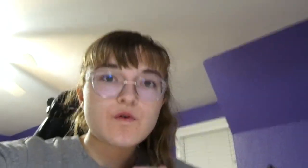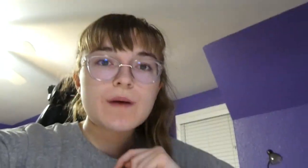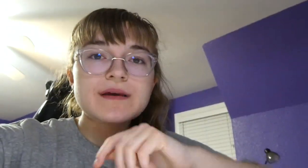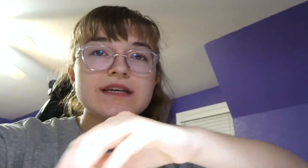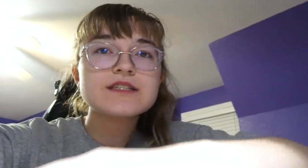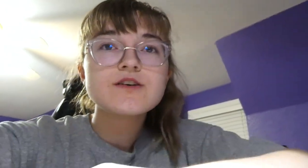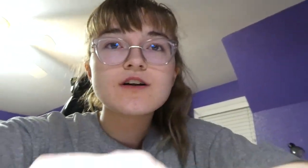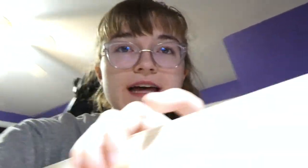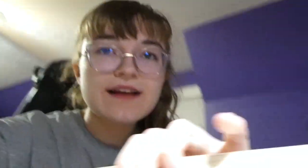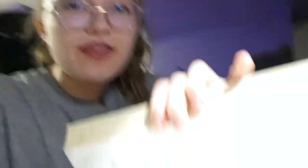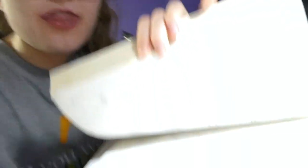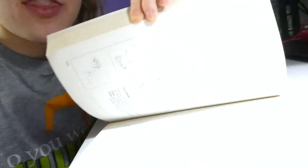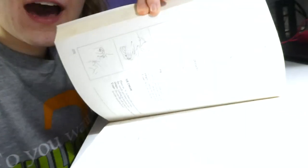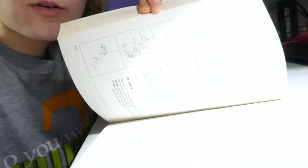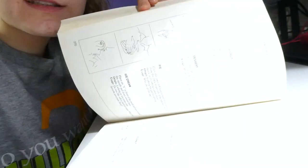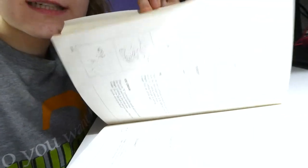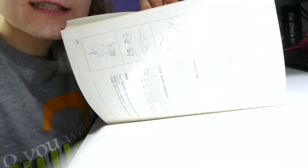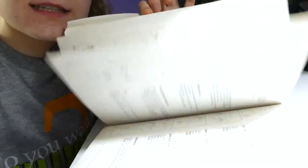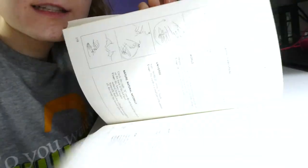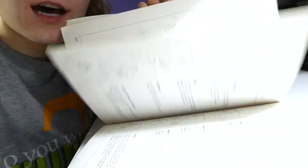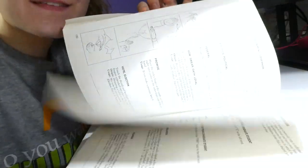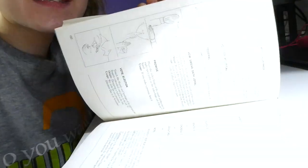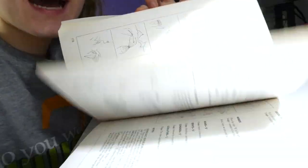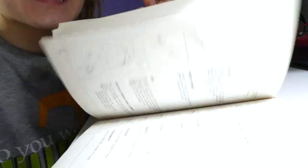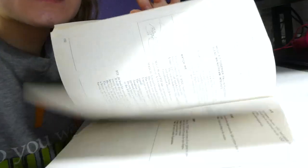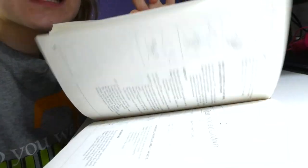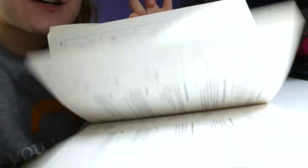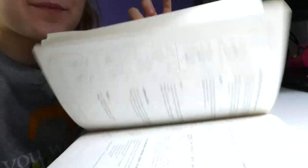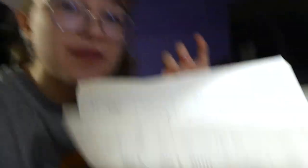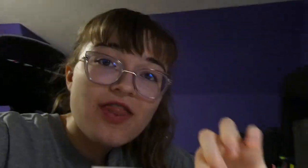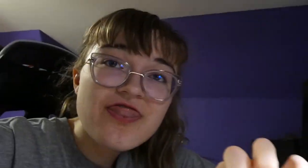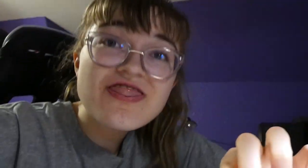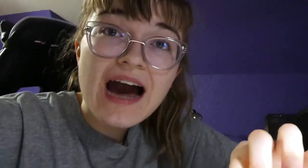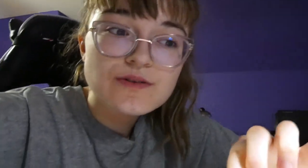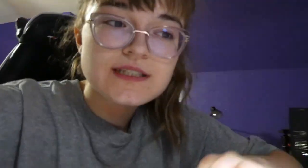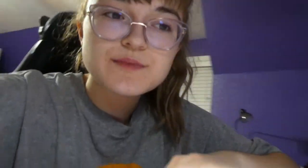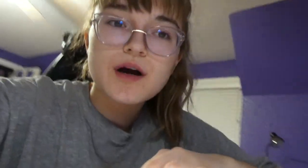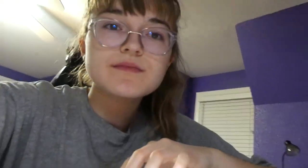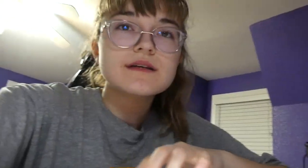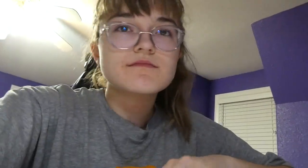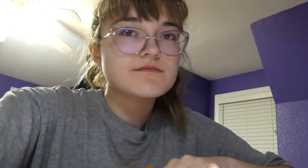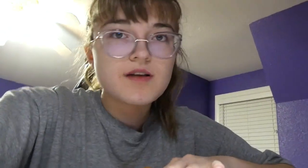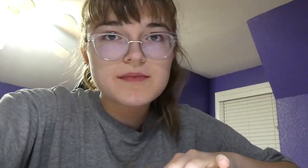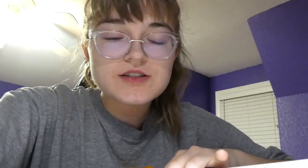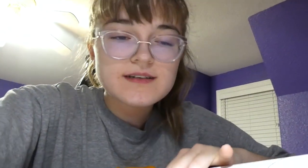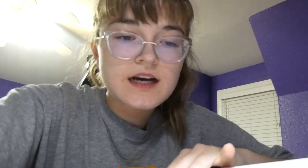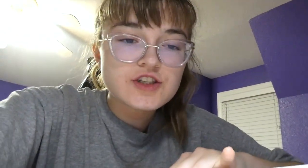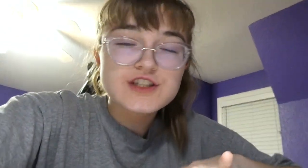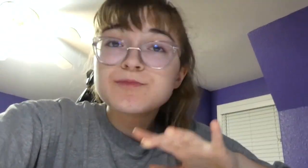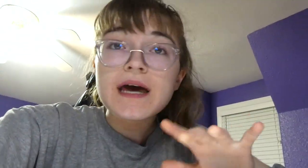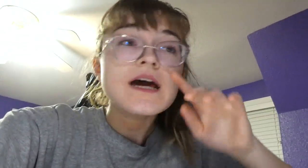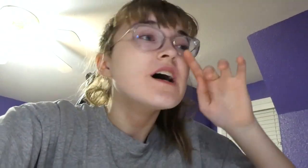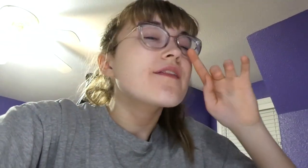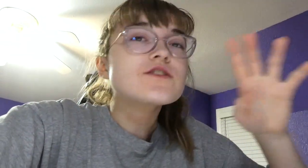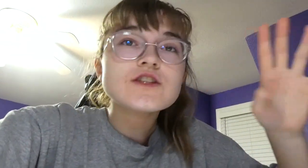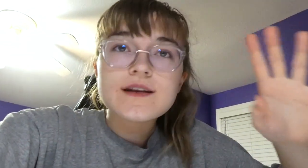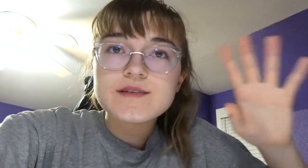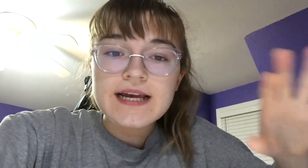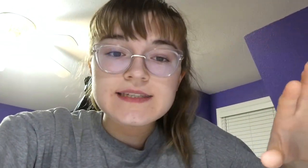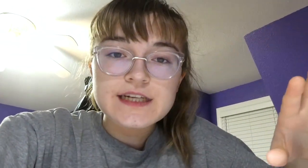for? Because there are, like, thousands of signs in here. Thousands, probably. mean, probably just, like, hundreds, but there's a lot of signs in